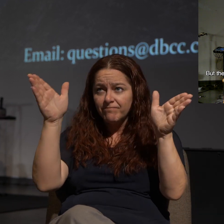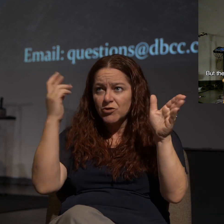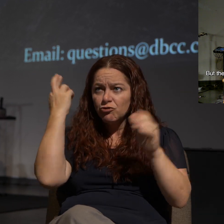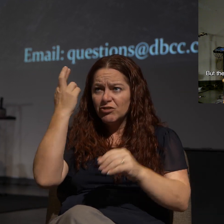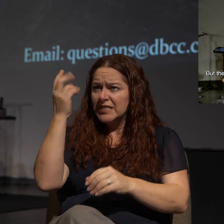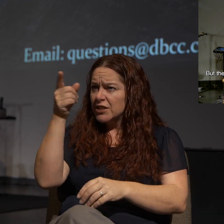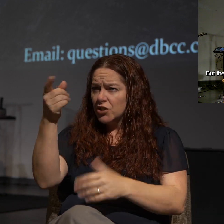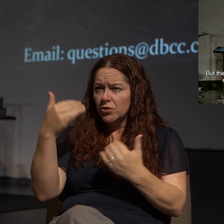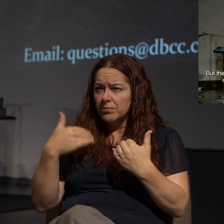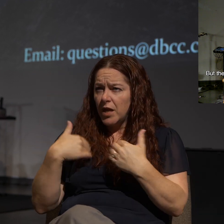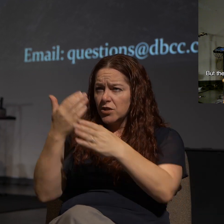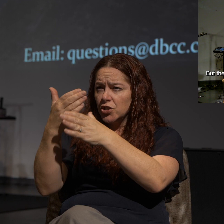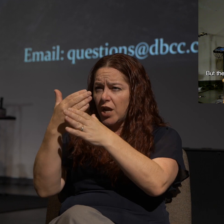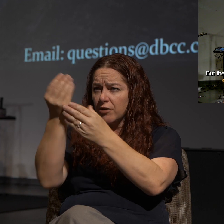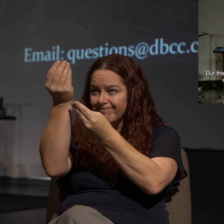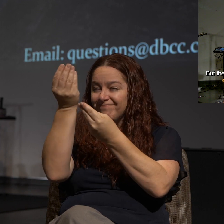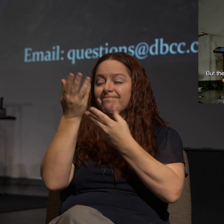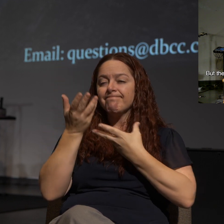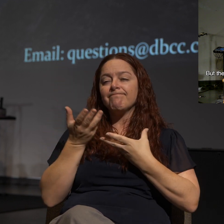else may share.